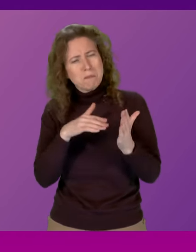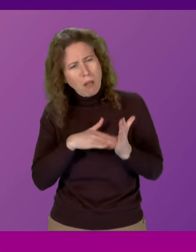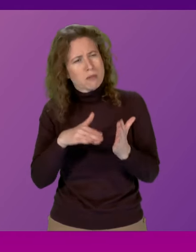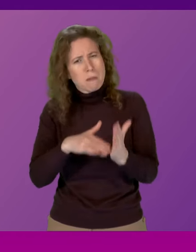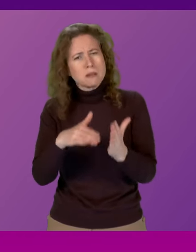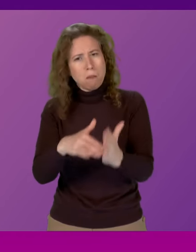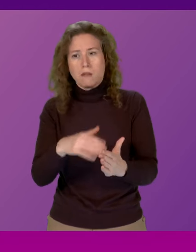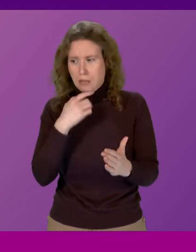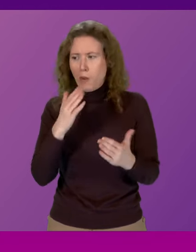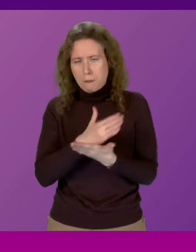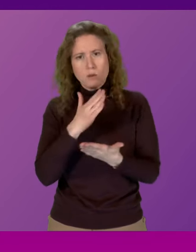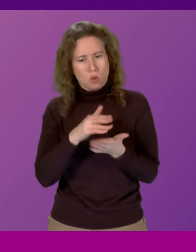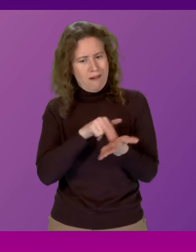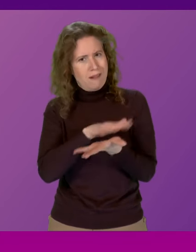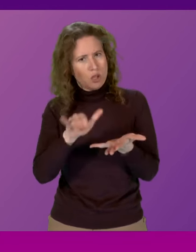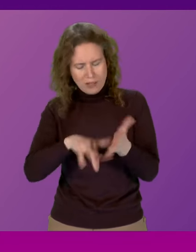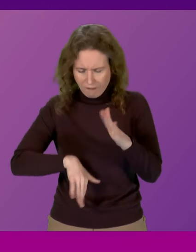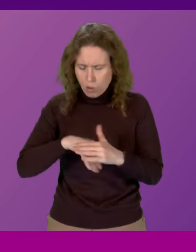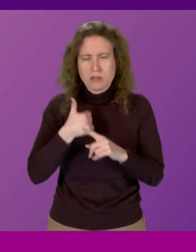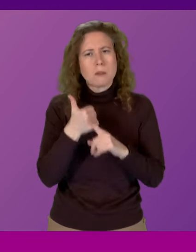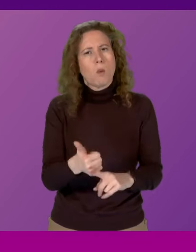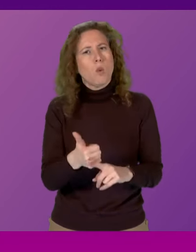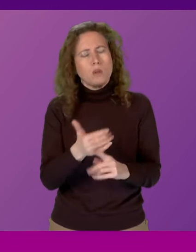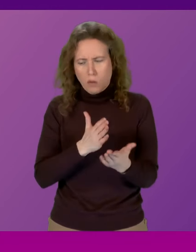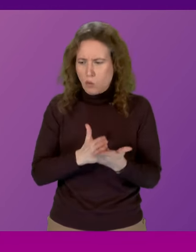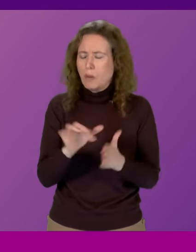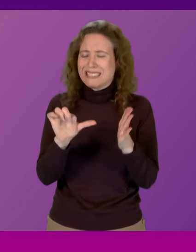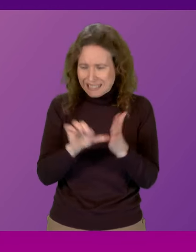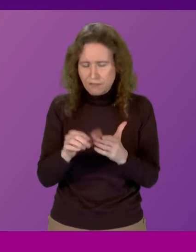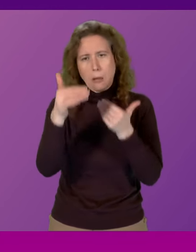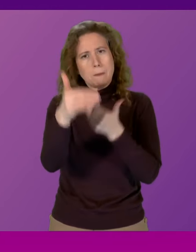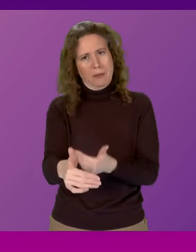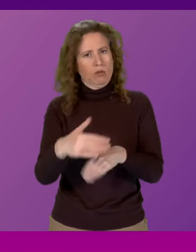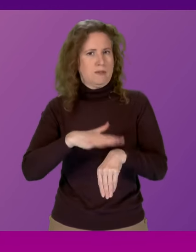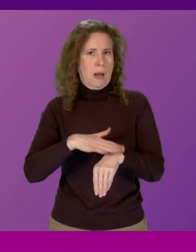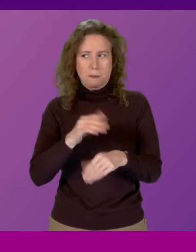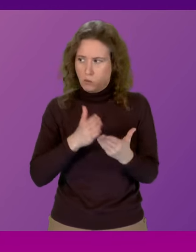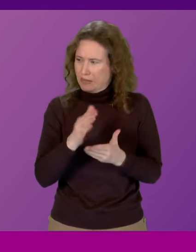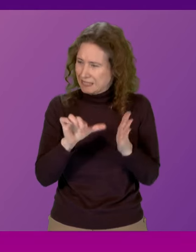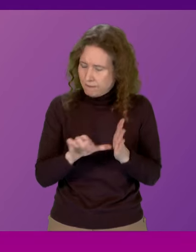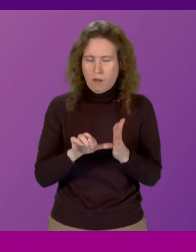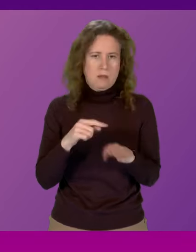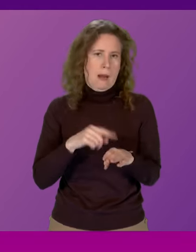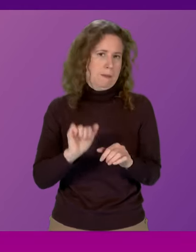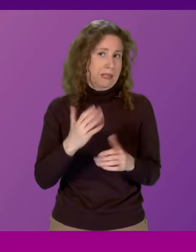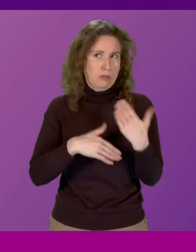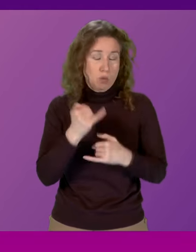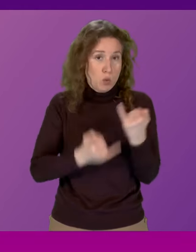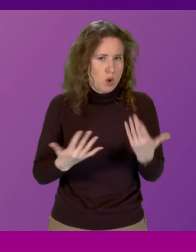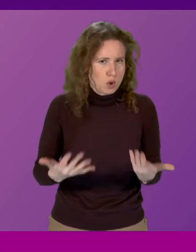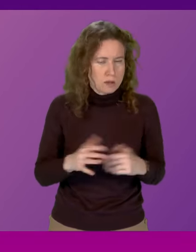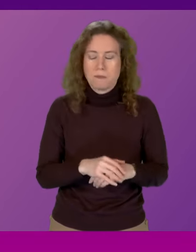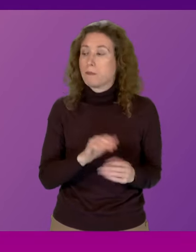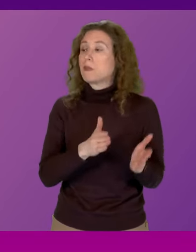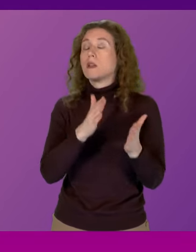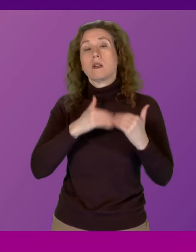ensuring that our NHS gets all the support it needs during one of the most difficult periods in its history. Question number two, Anna